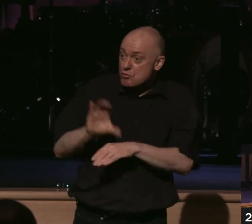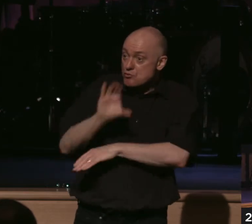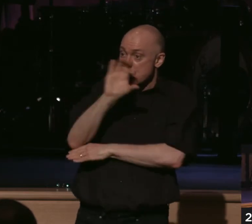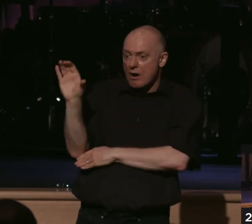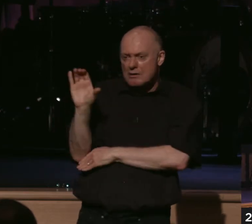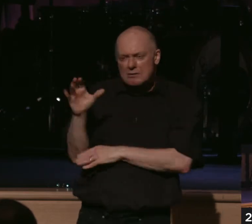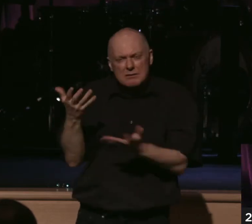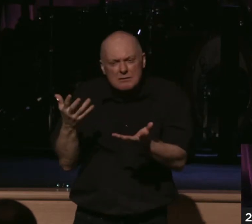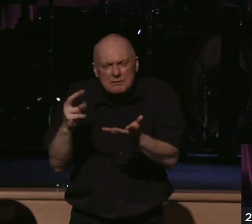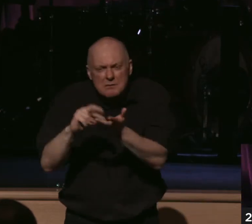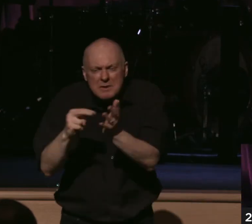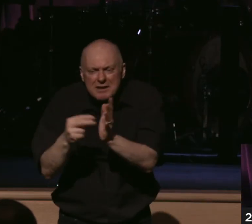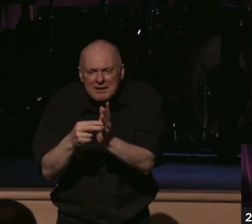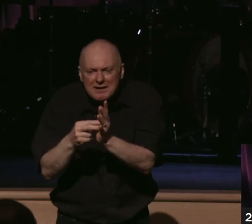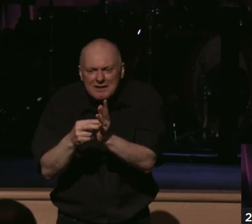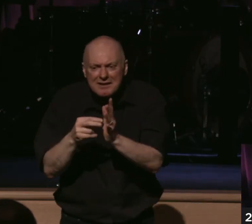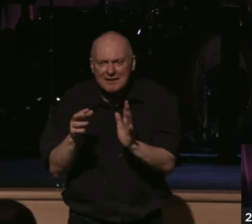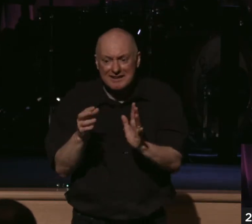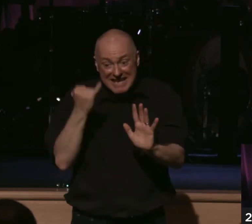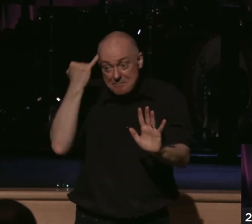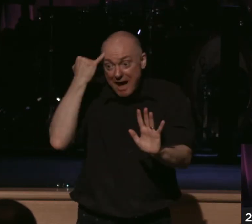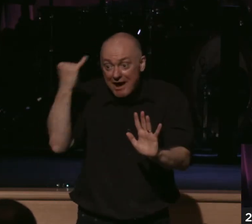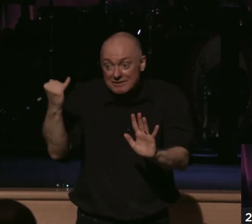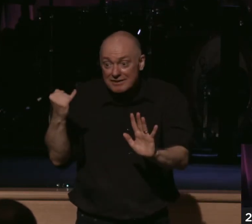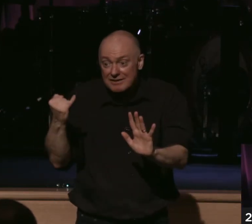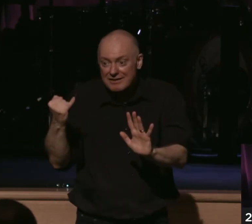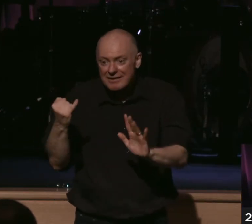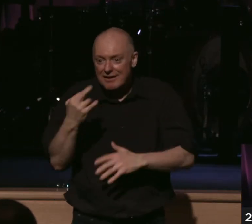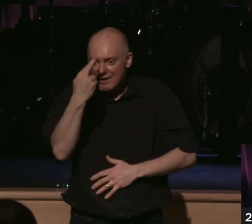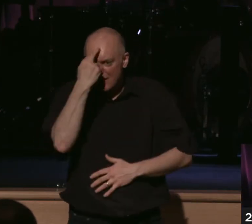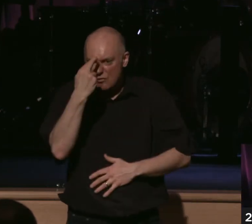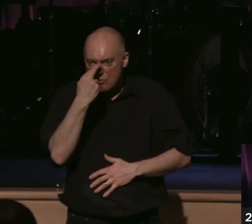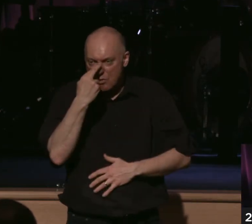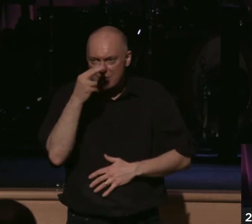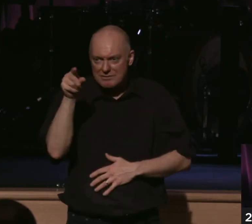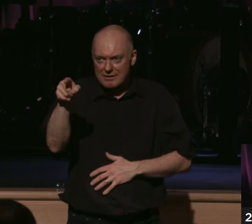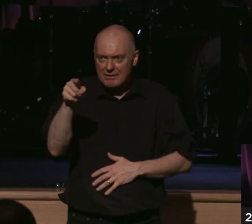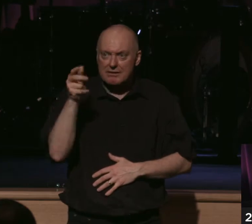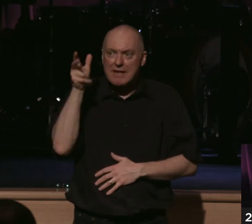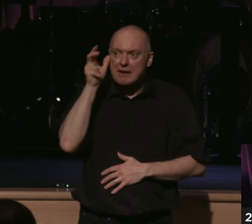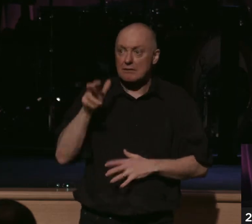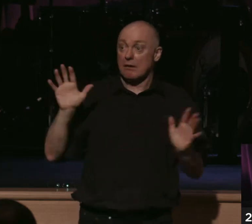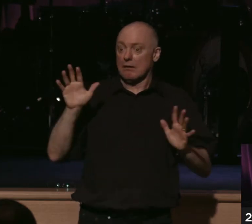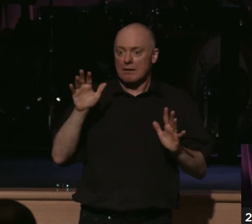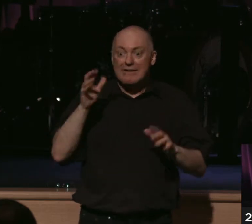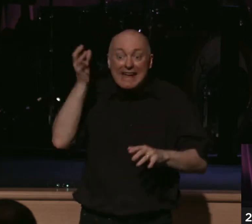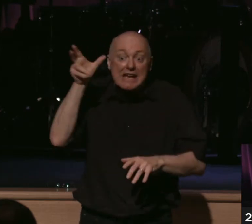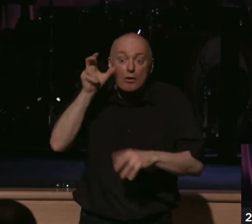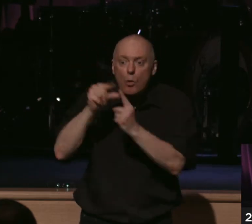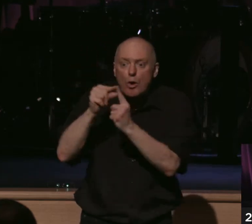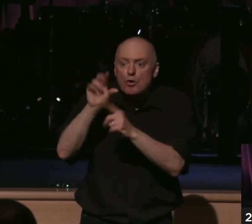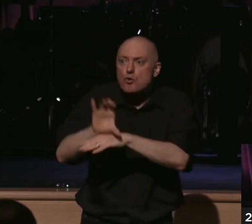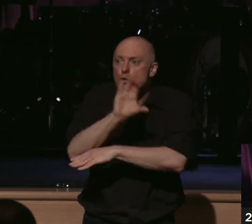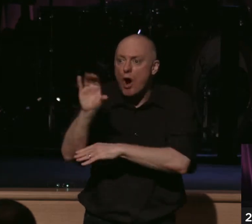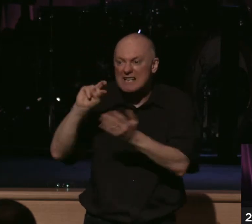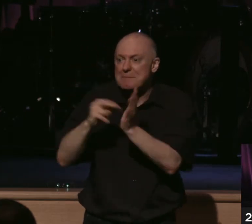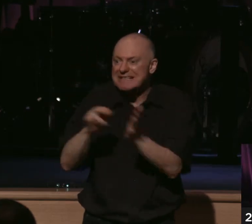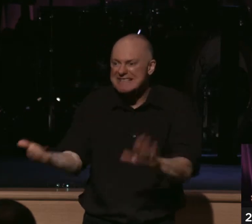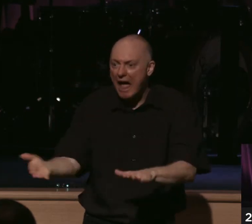Okay, the moment the disciples or the people there under Roman rule, the moment they hear cross, they think death. They hear take up cross,